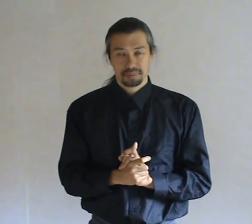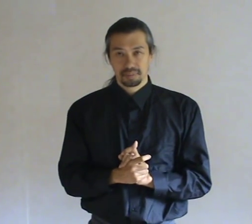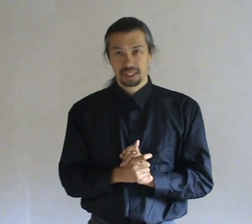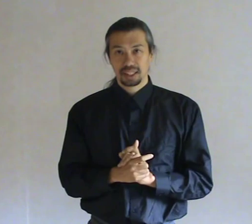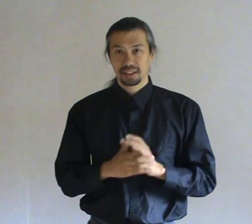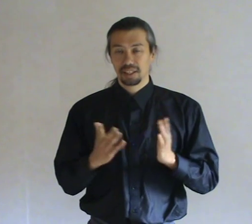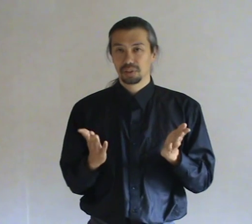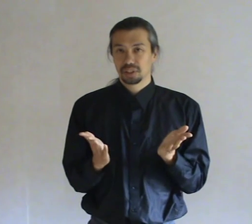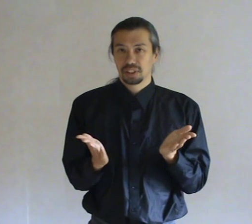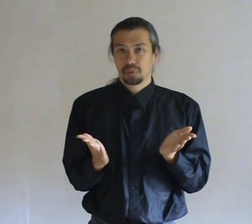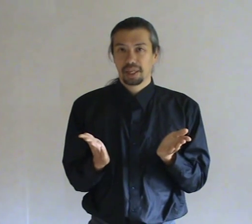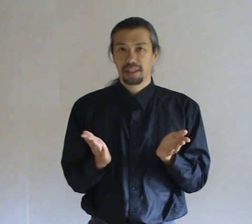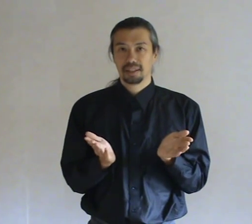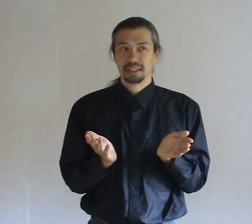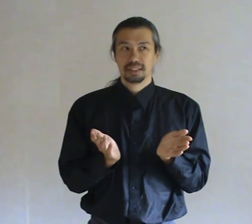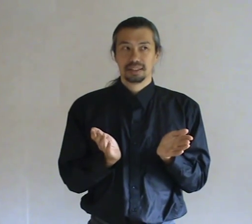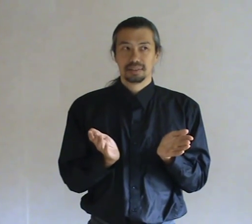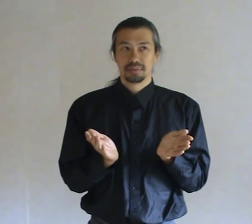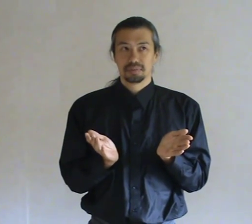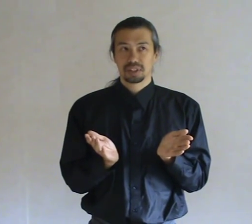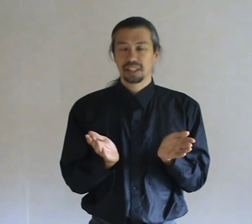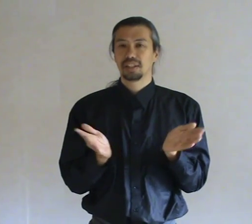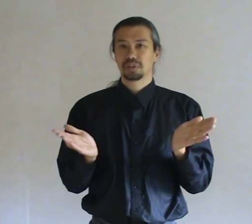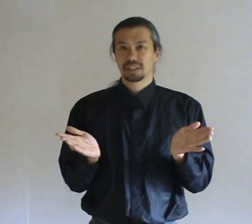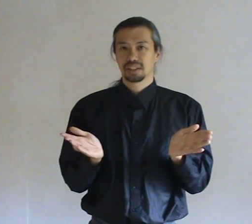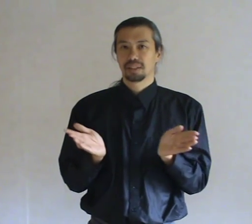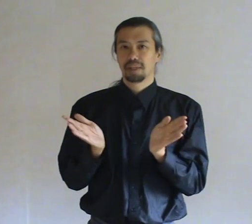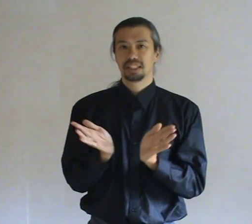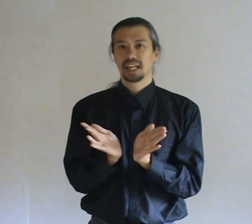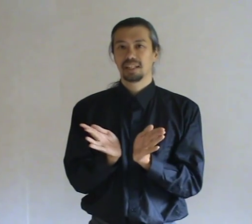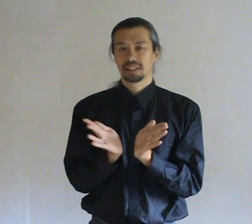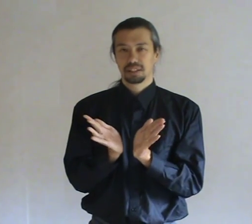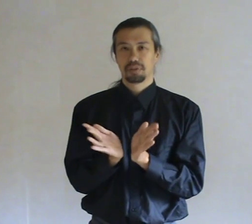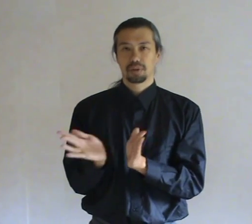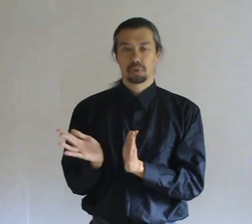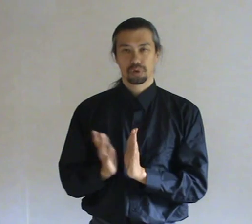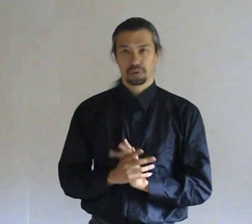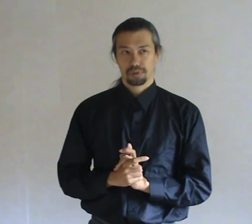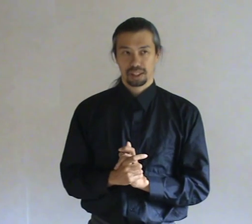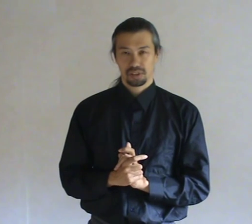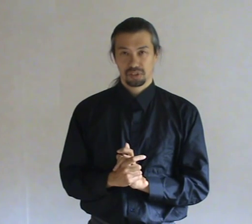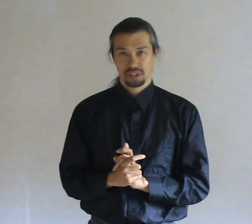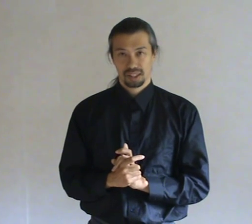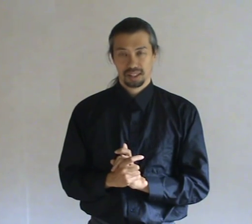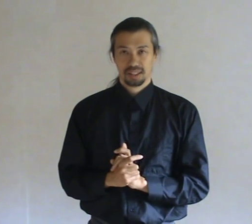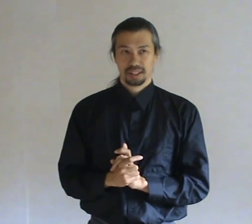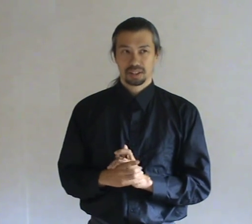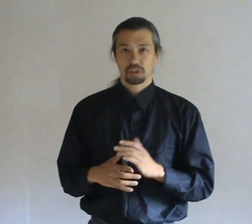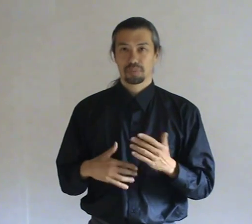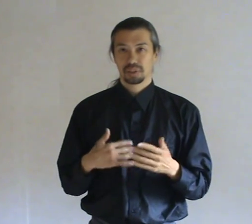The death angel is in a way just interested in maintaining the divine order of things. Not so much